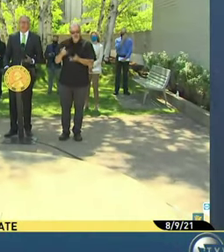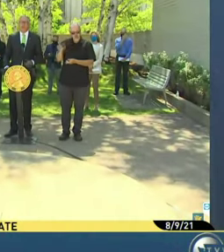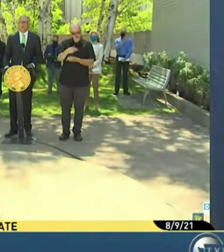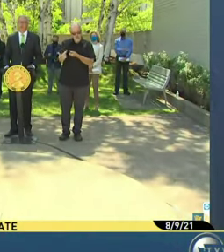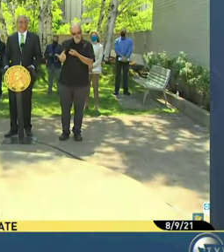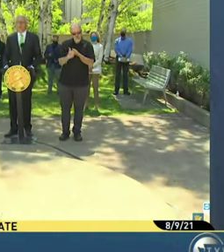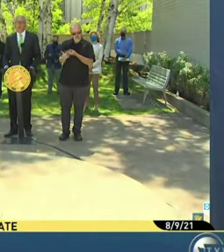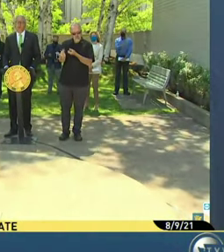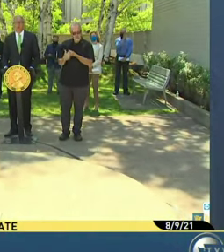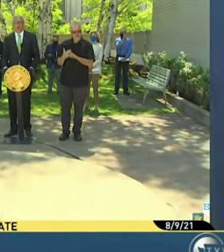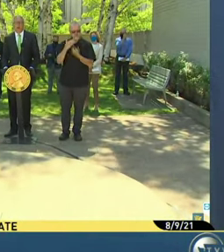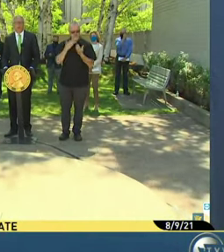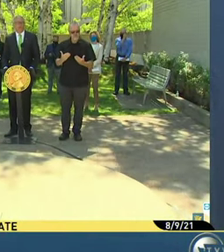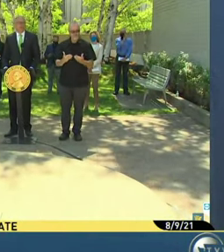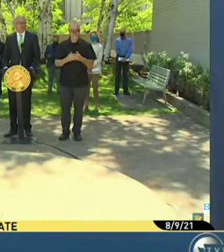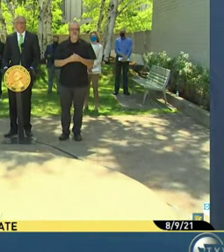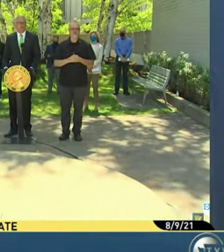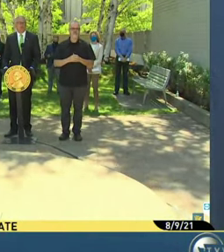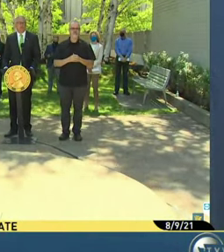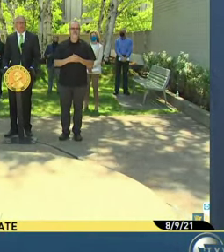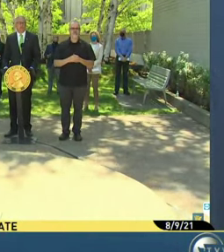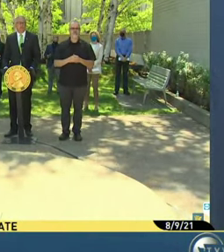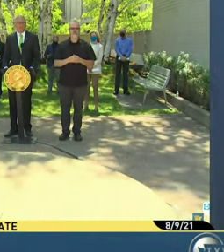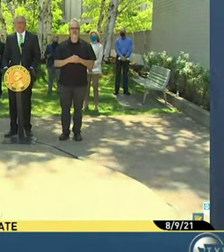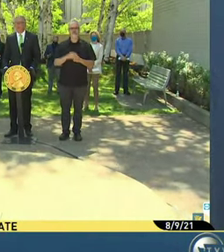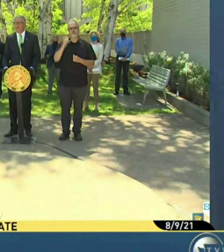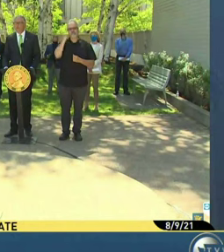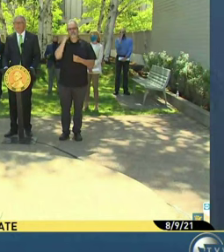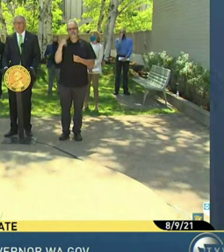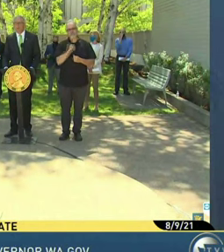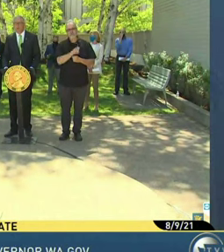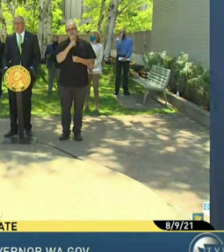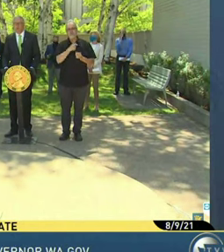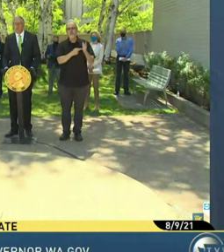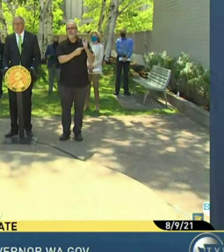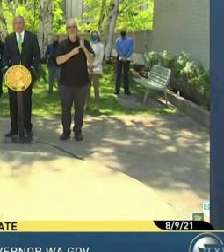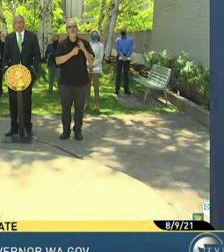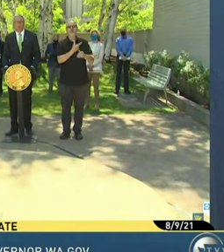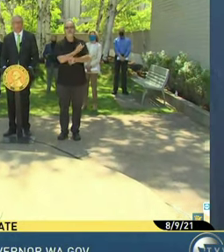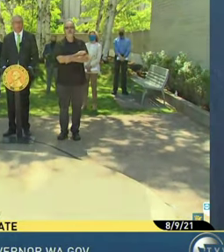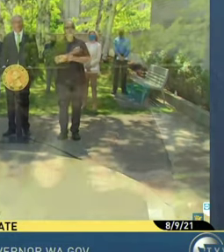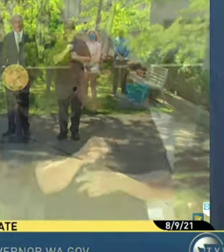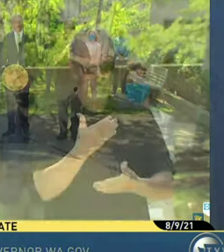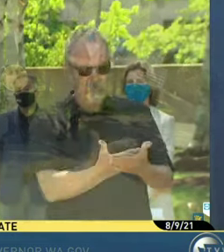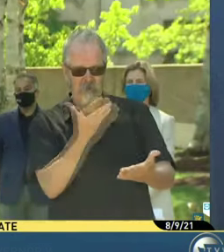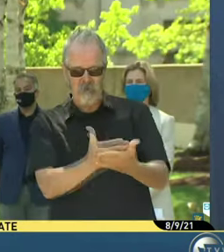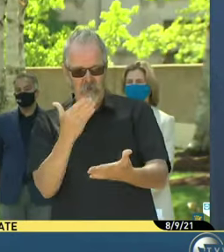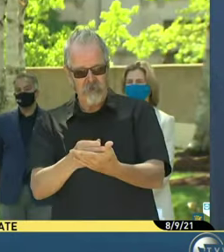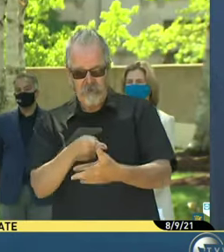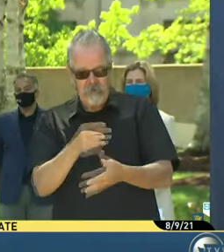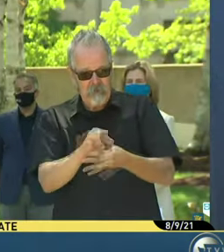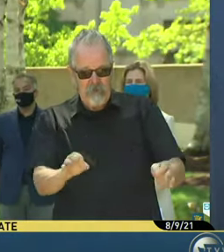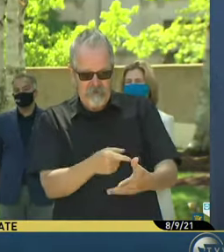Folks are going to continue to be breeding grounds for further mutations potentially of this virus. This could get worse, folks. Worse. today,